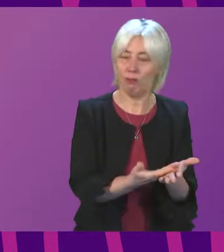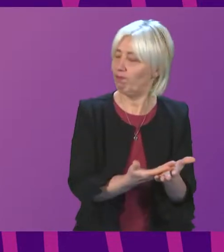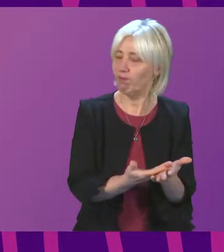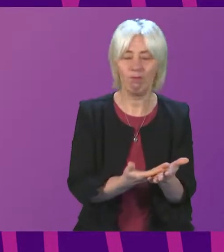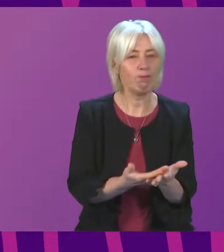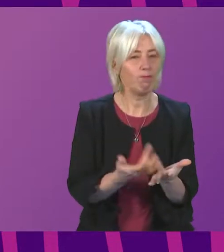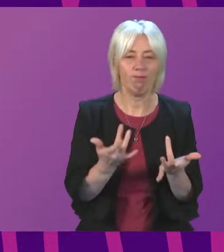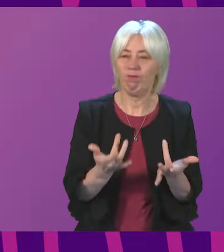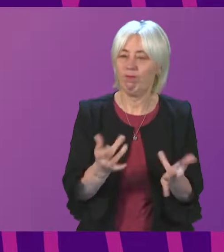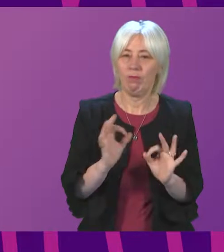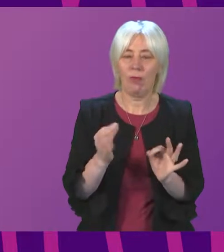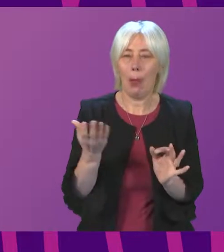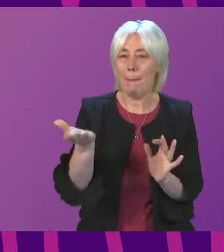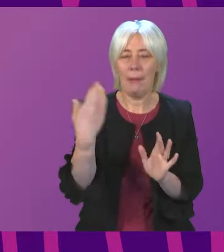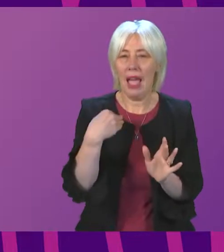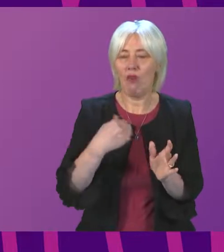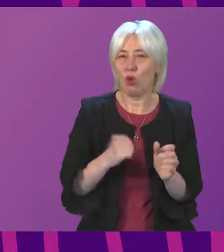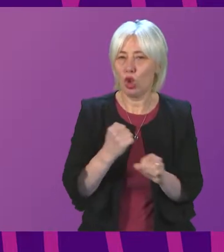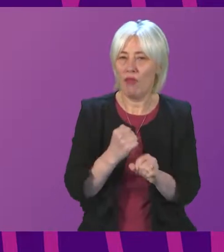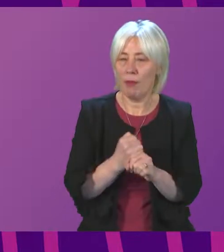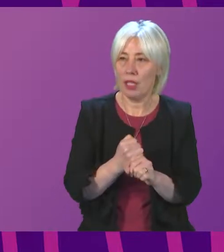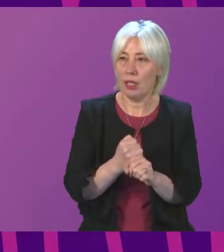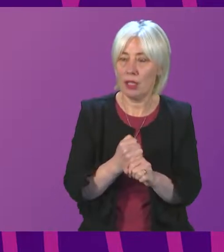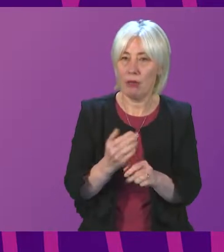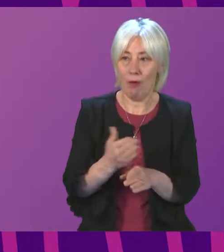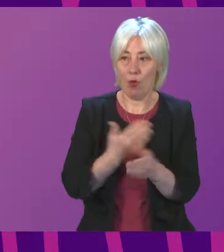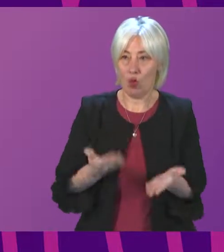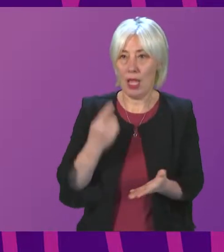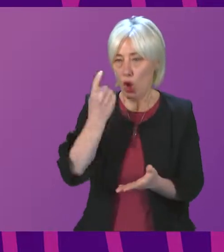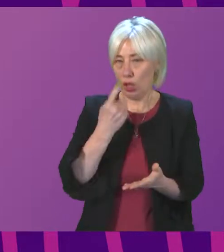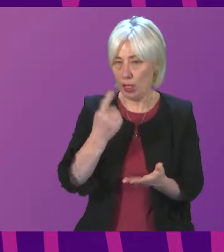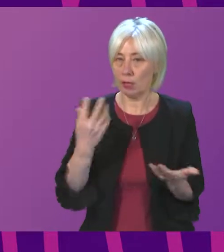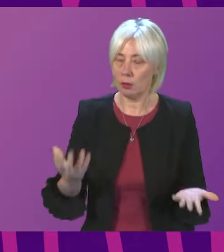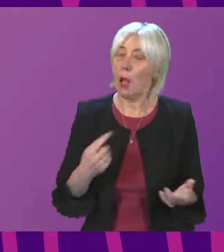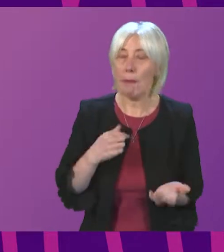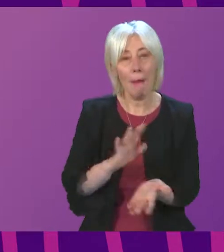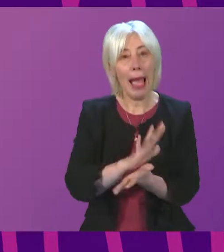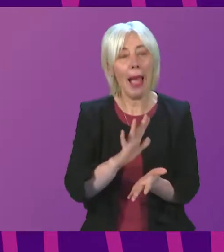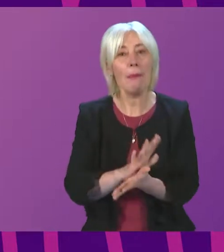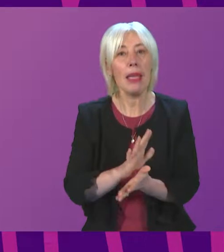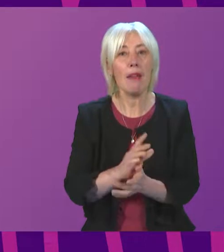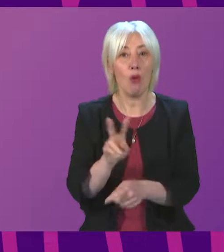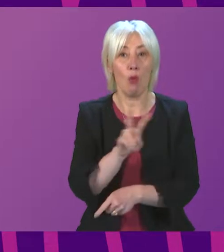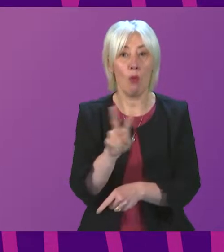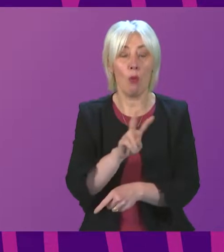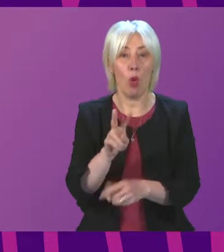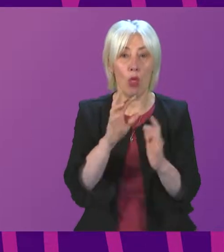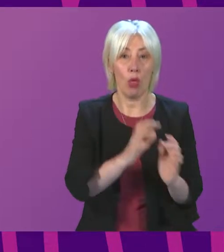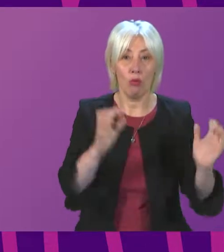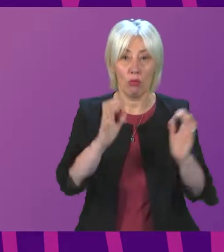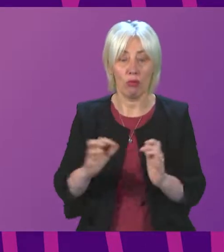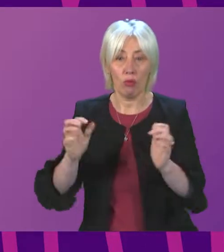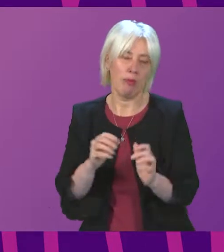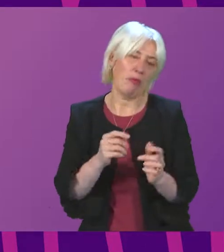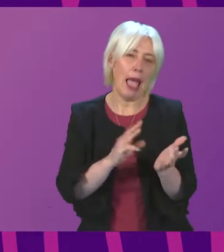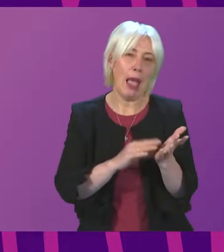yet from the Scottish Government ahead of our consideration today. However, very happy to bring in both of our parliamentary colleagues